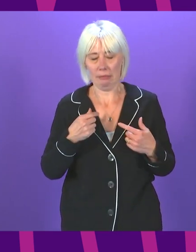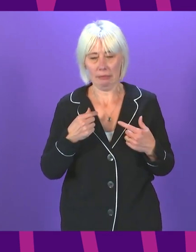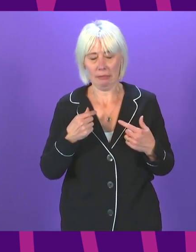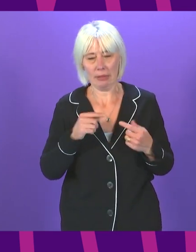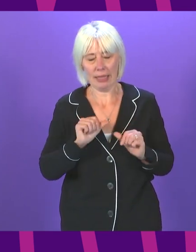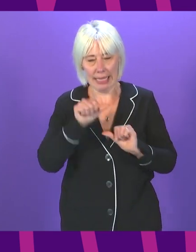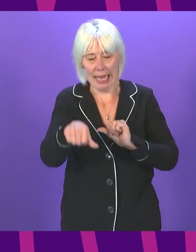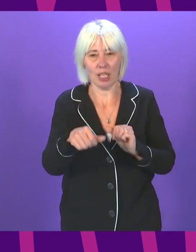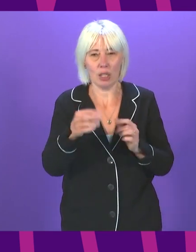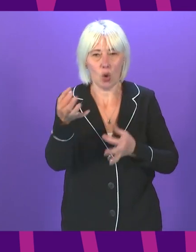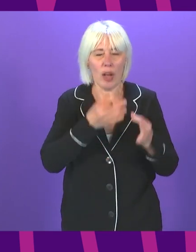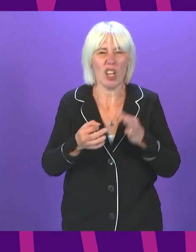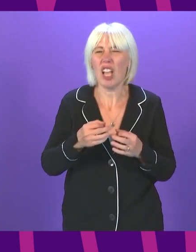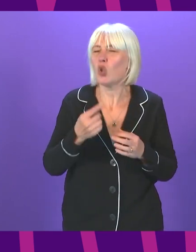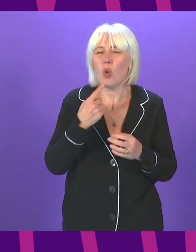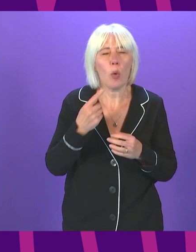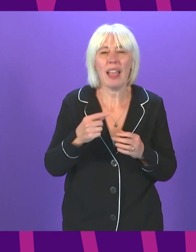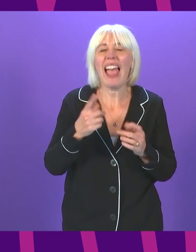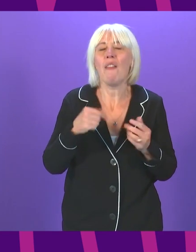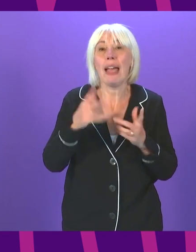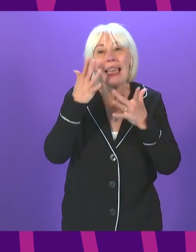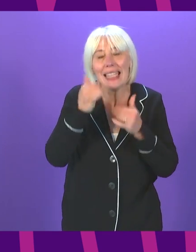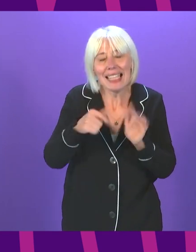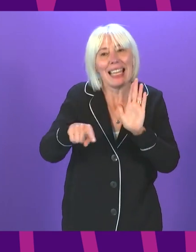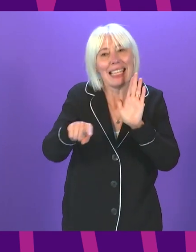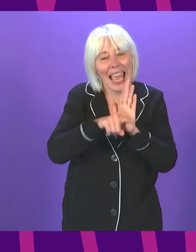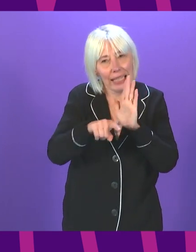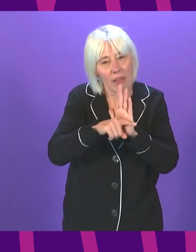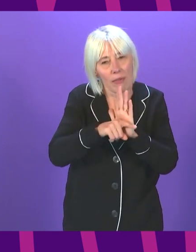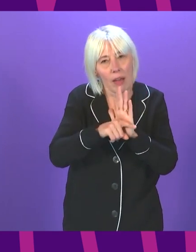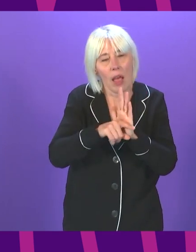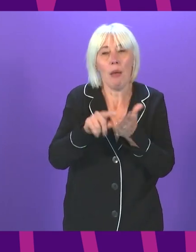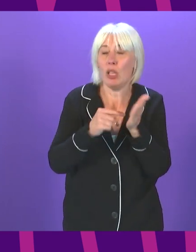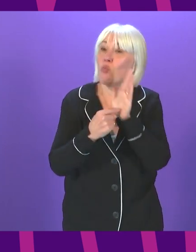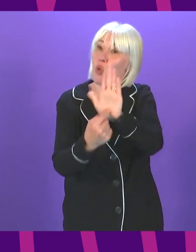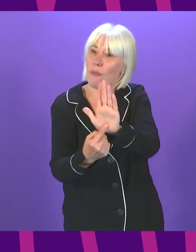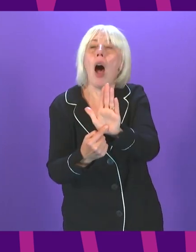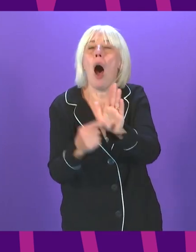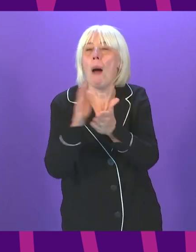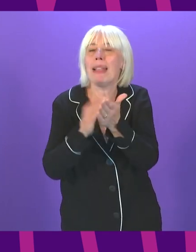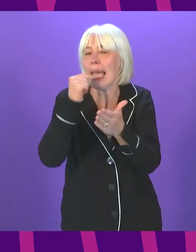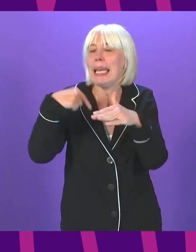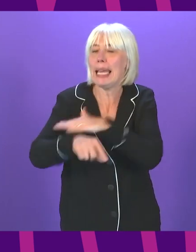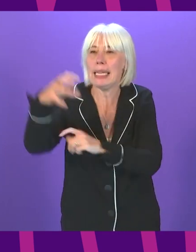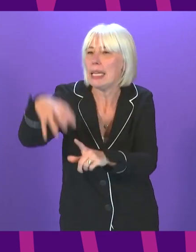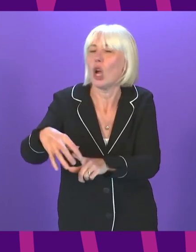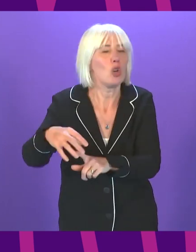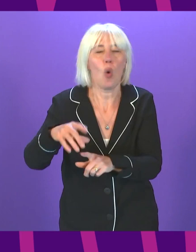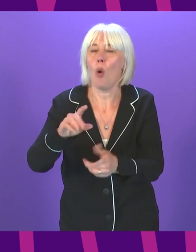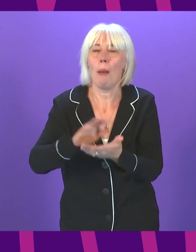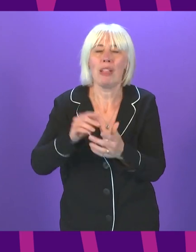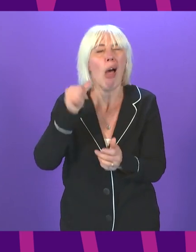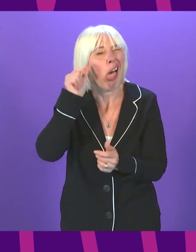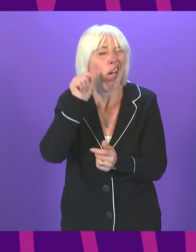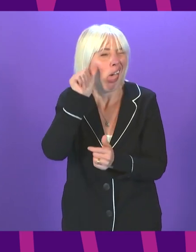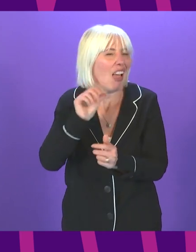don't think we should say we'll allow a negative COVID test in order to effectively let people off the hook, if they're eligible, of getting vaccinated. Vaccination is really important